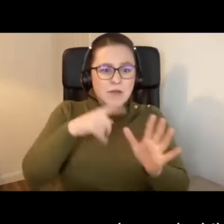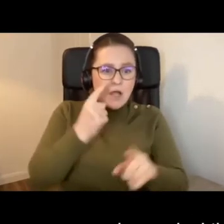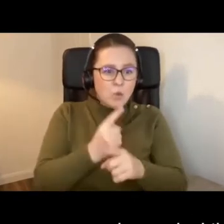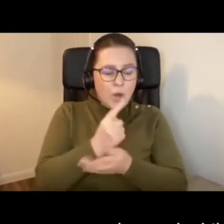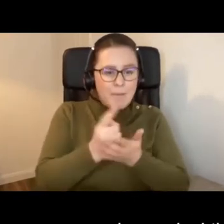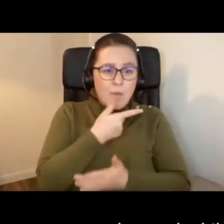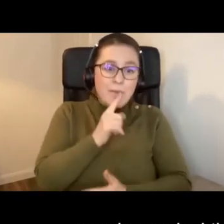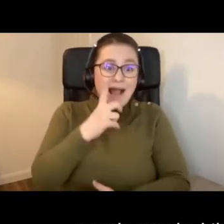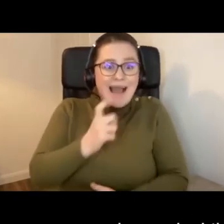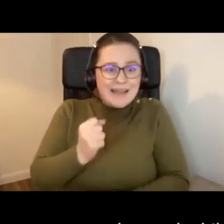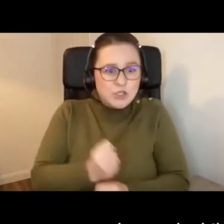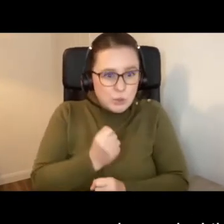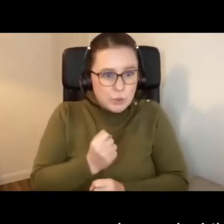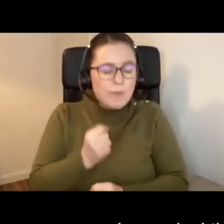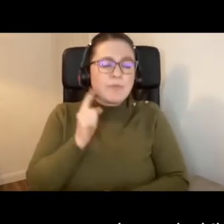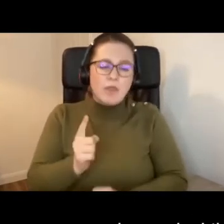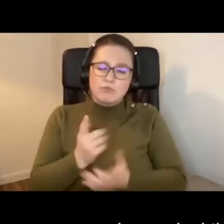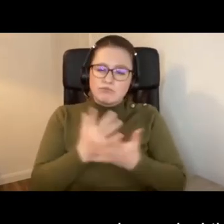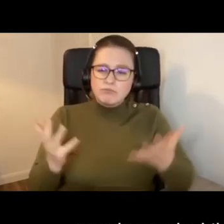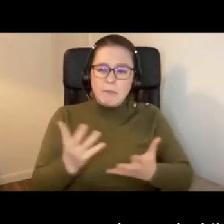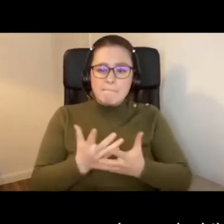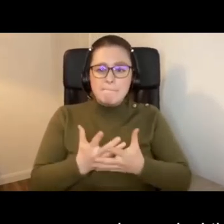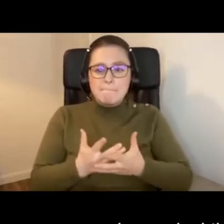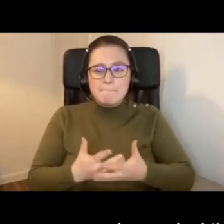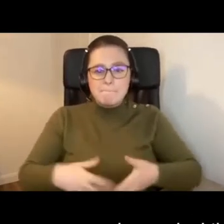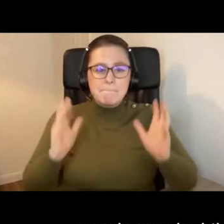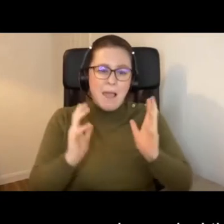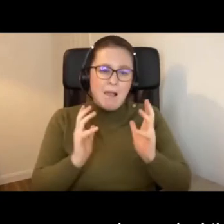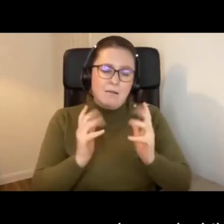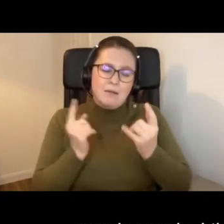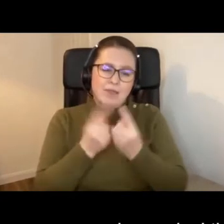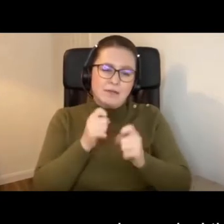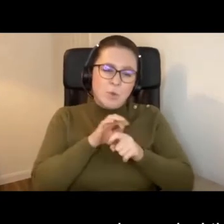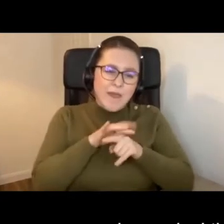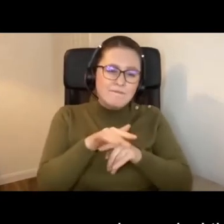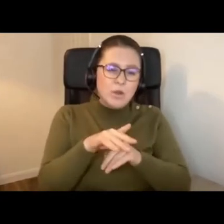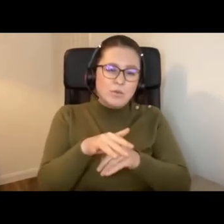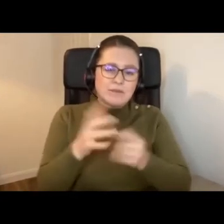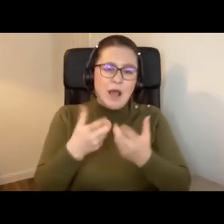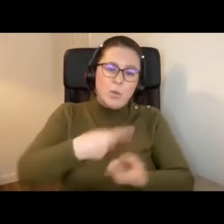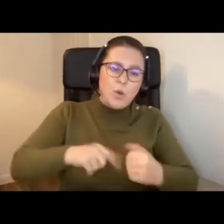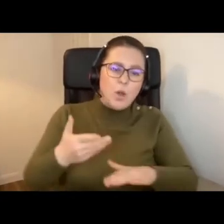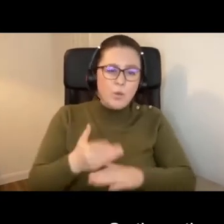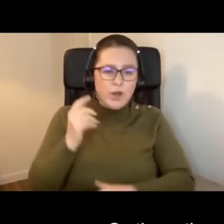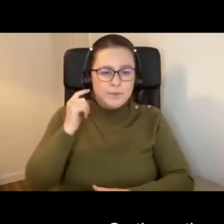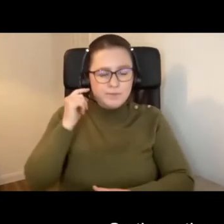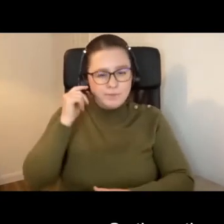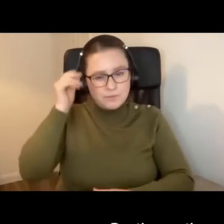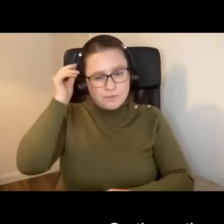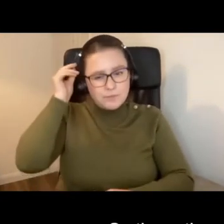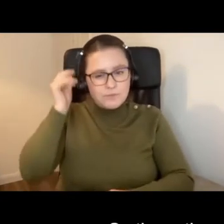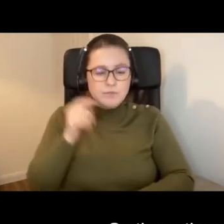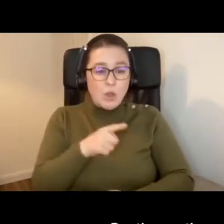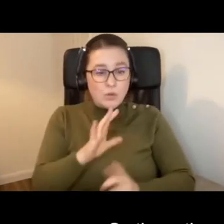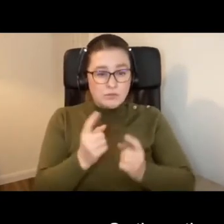I think those are really big things that influence the way that we work. So those three